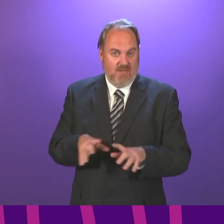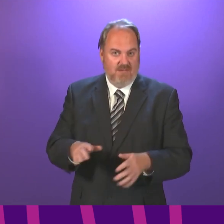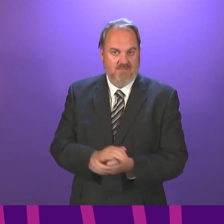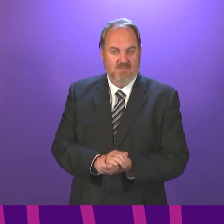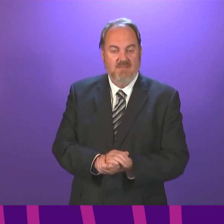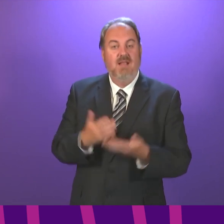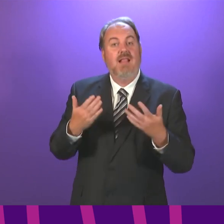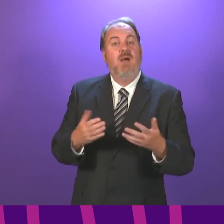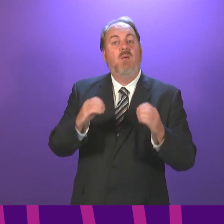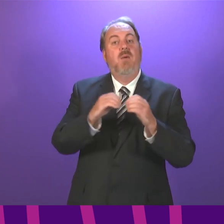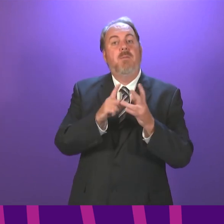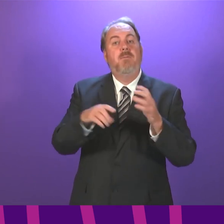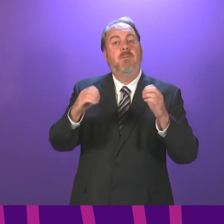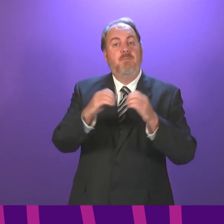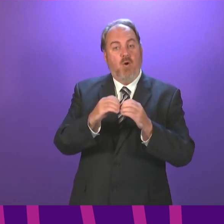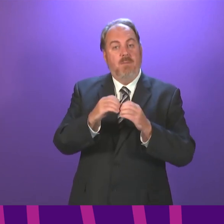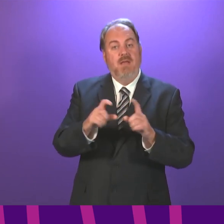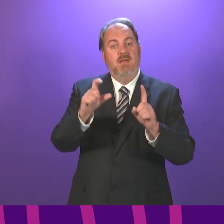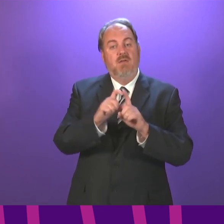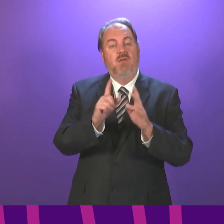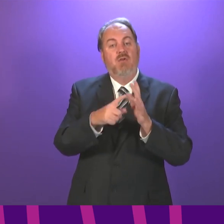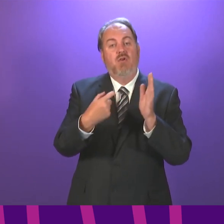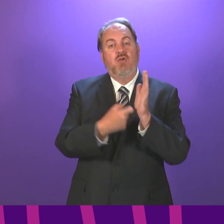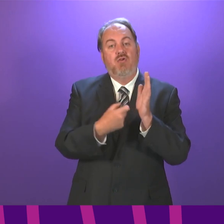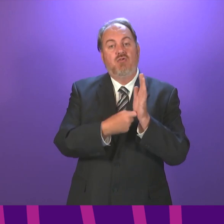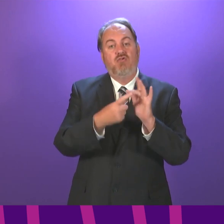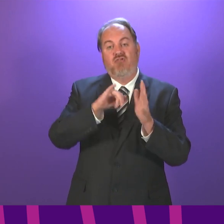Bob Dorris. Dorris,